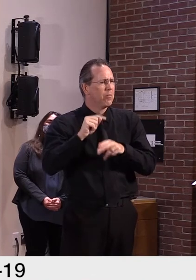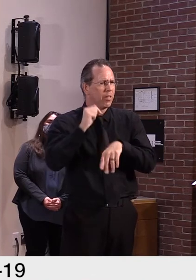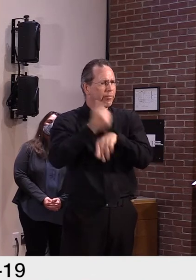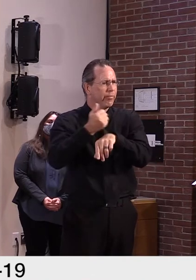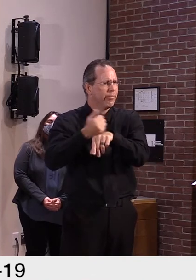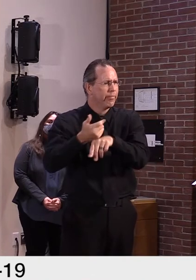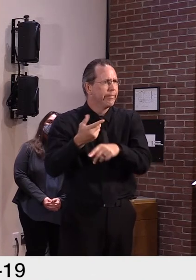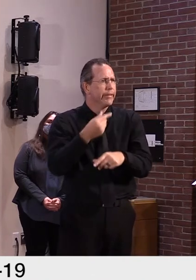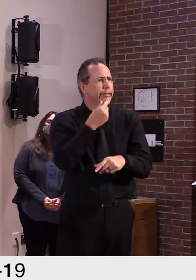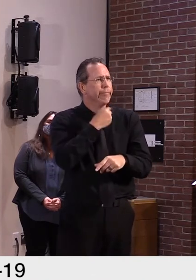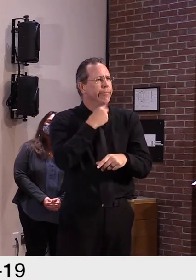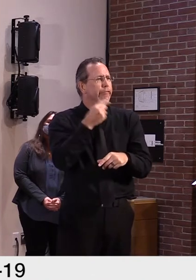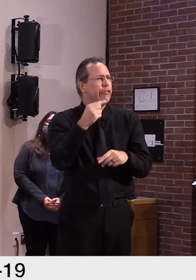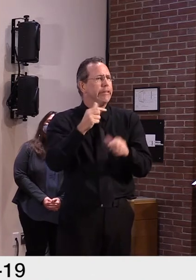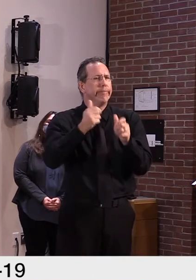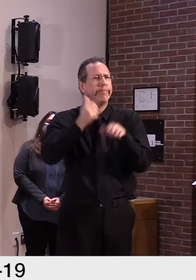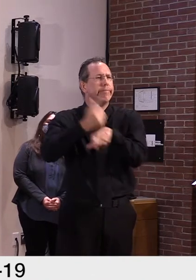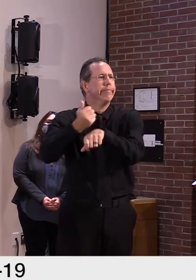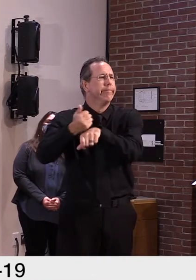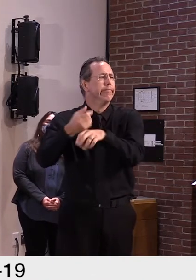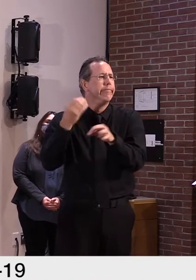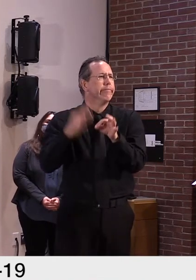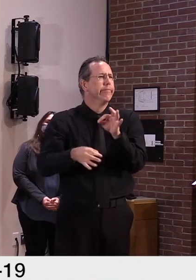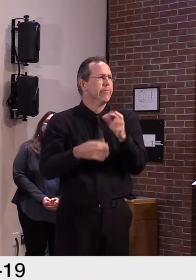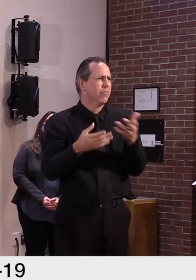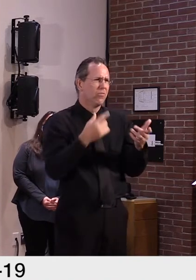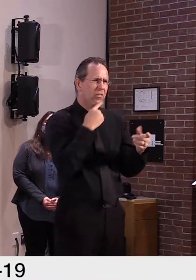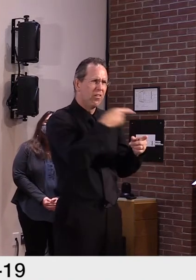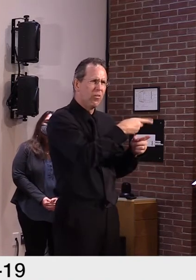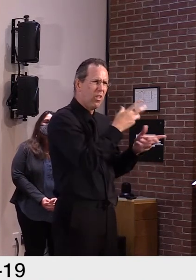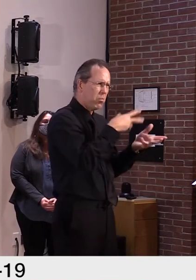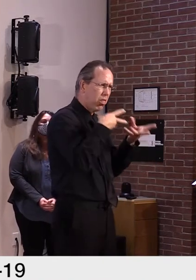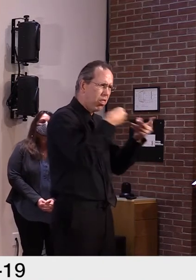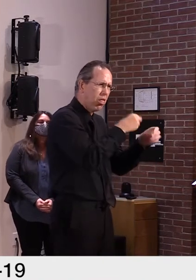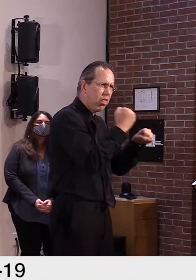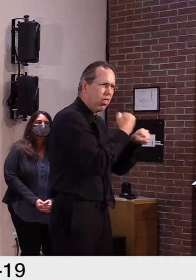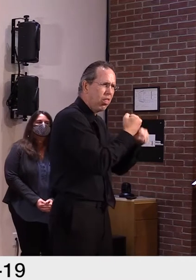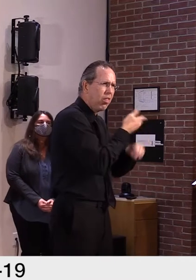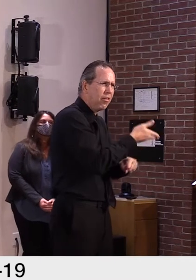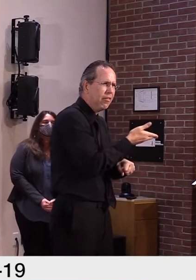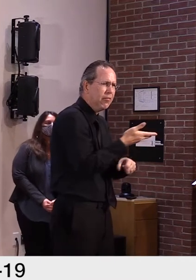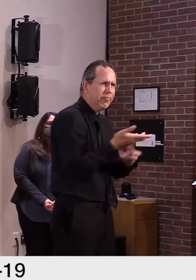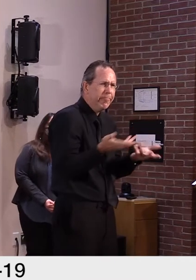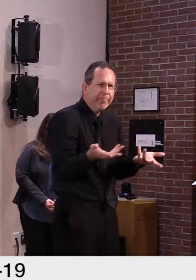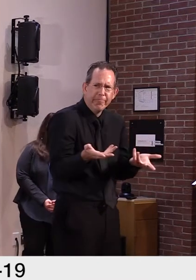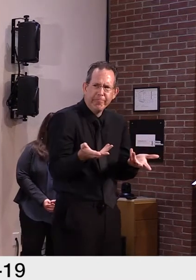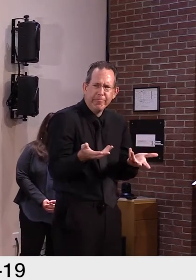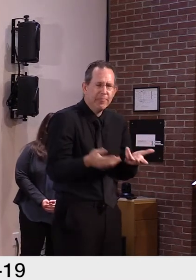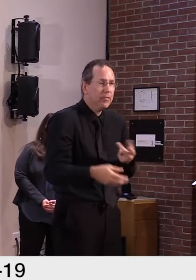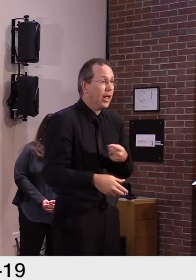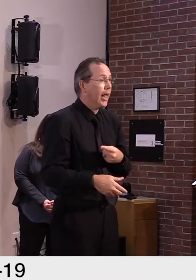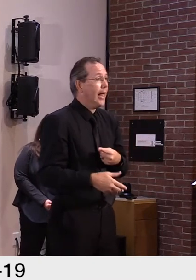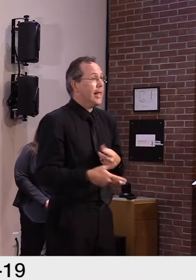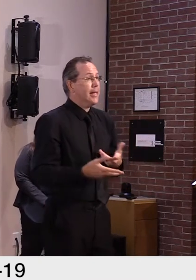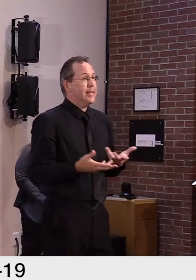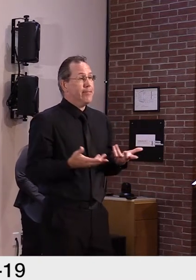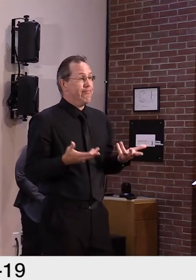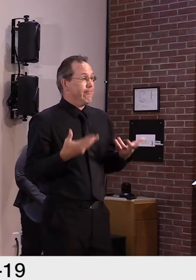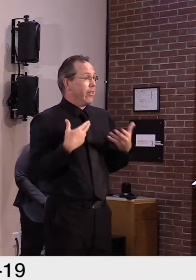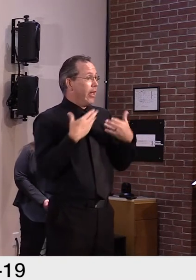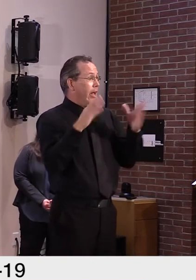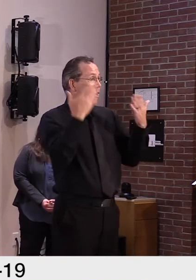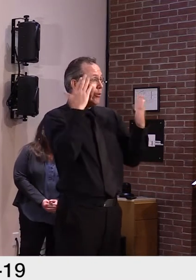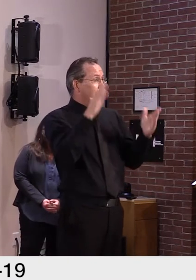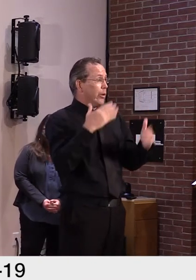Yeah, I just don't know. I'd be happy to, uh, take a look at that, and, uh, it's probably out of the, uh, parks department, but, uh,